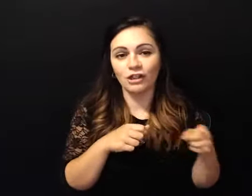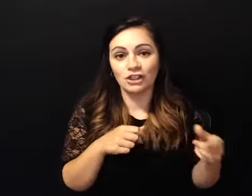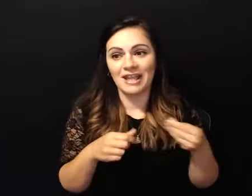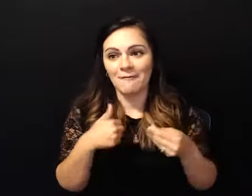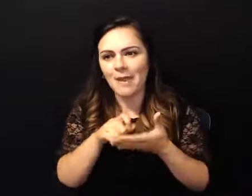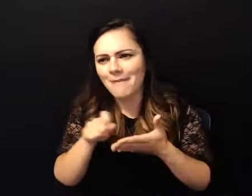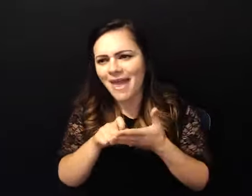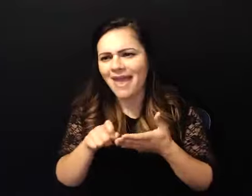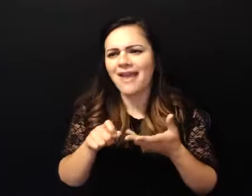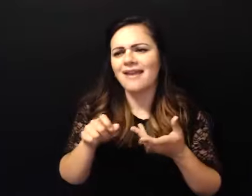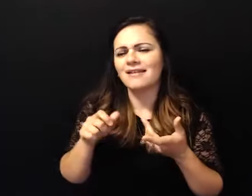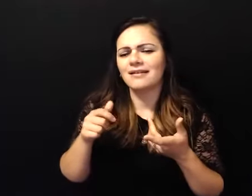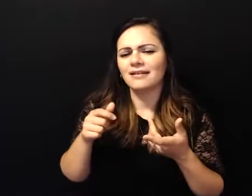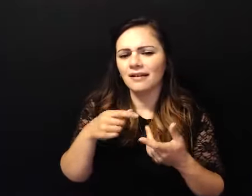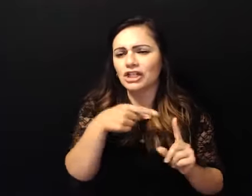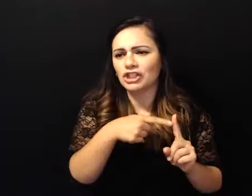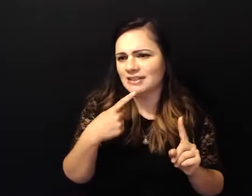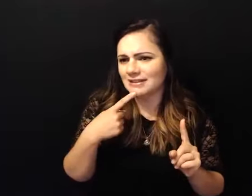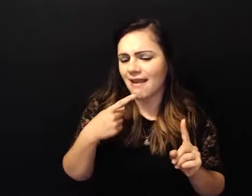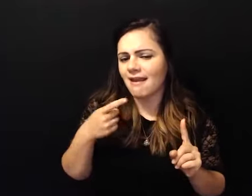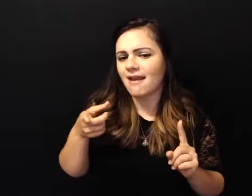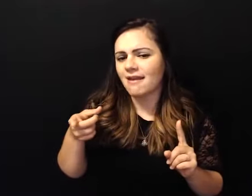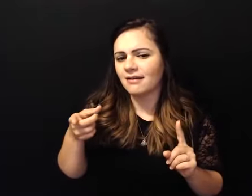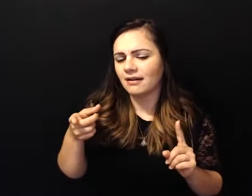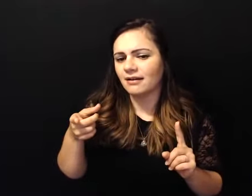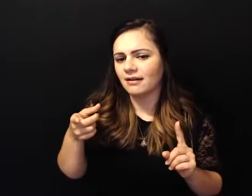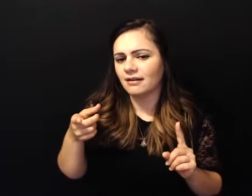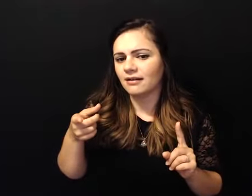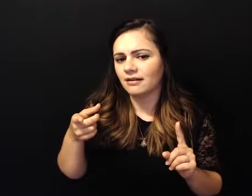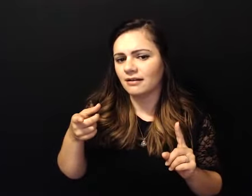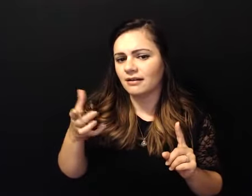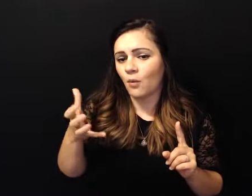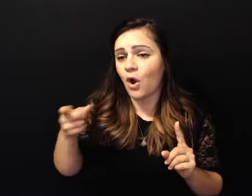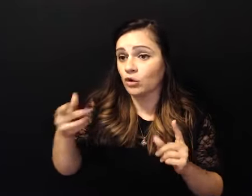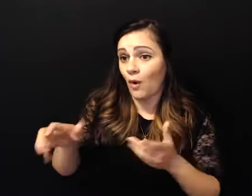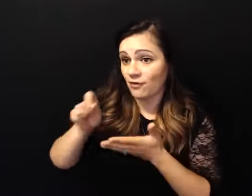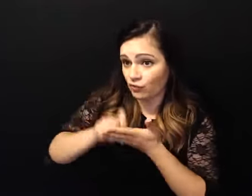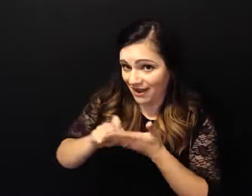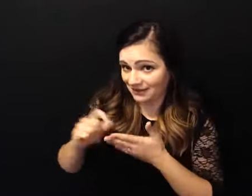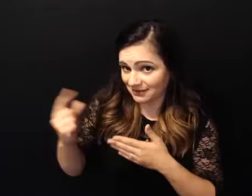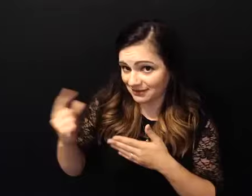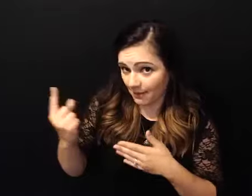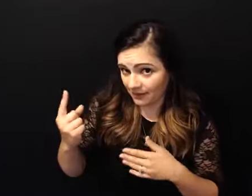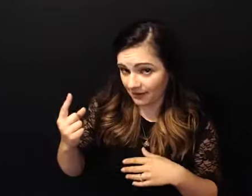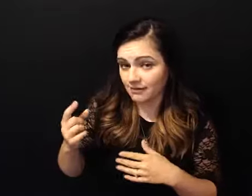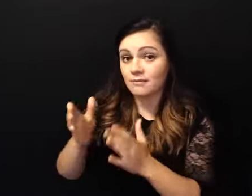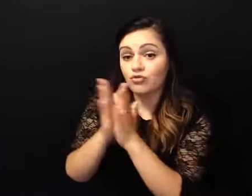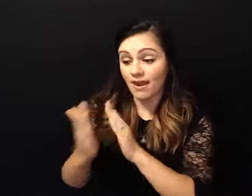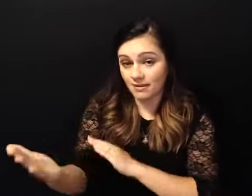you know she said uh and number one write this and she said pray in the morning and pray at night and ask god to